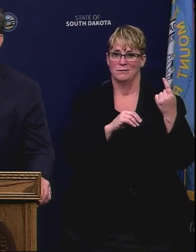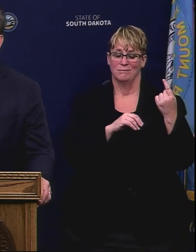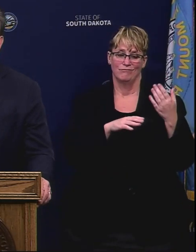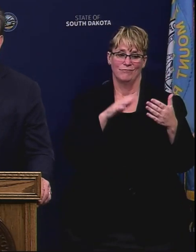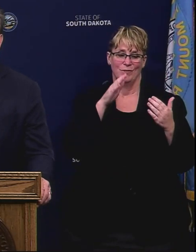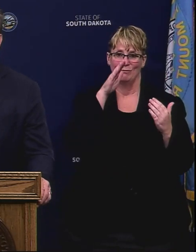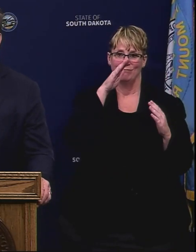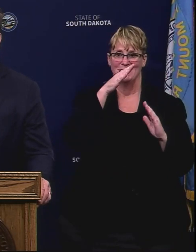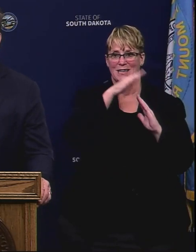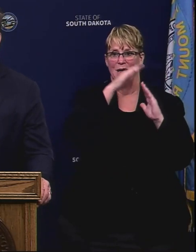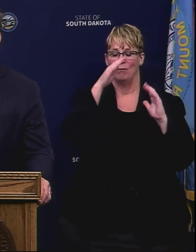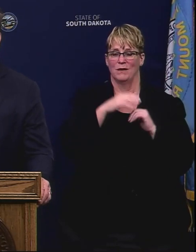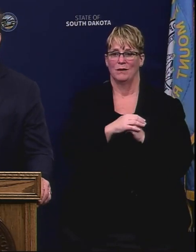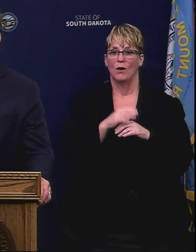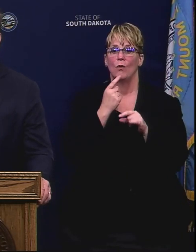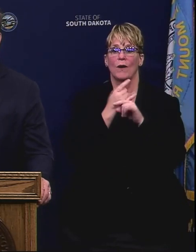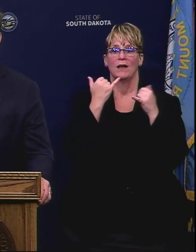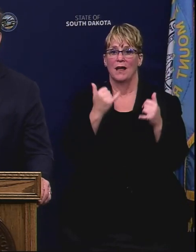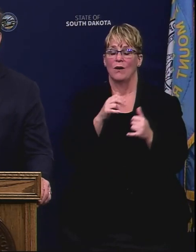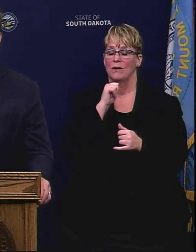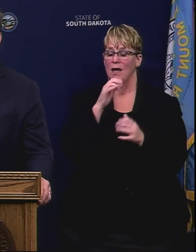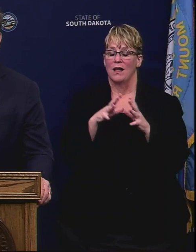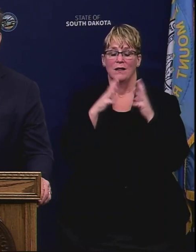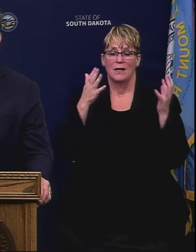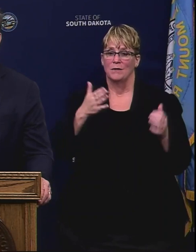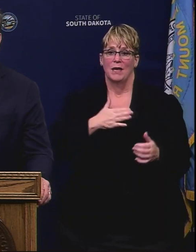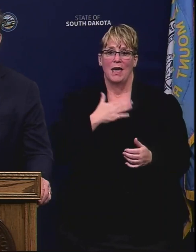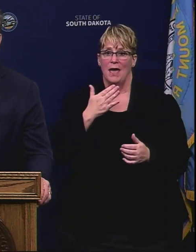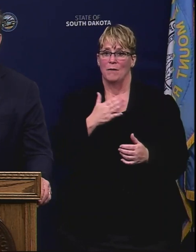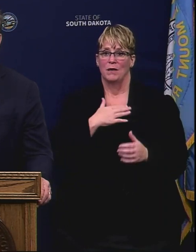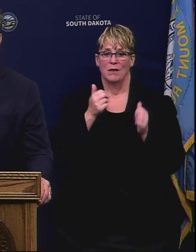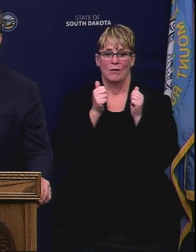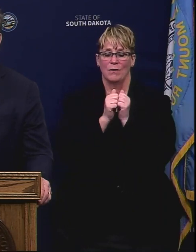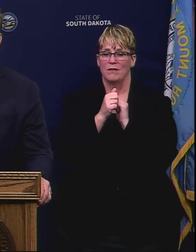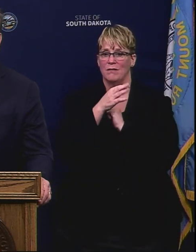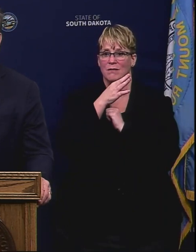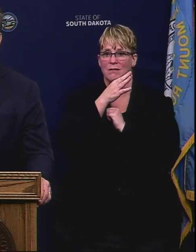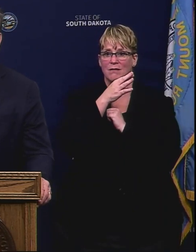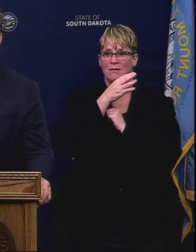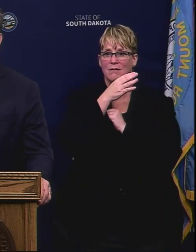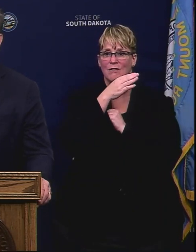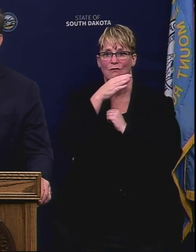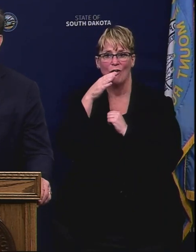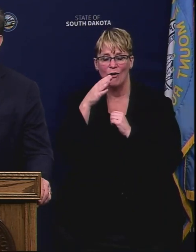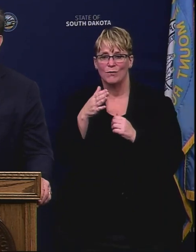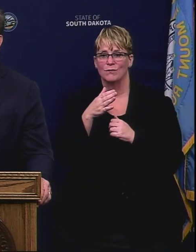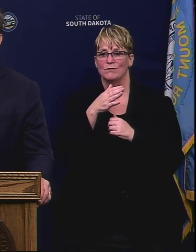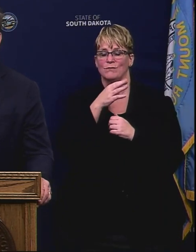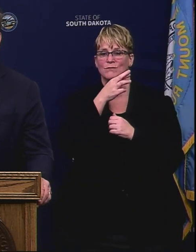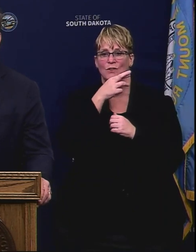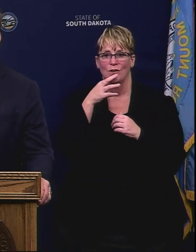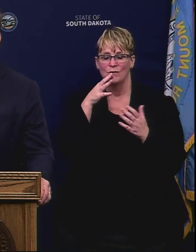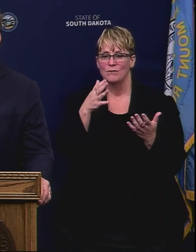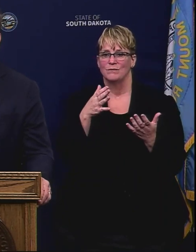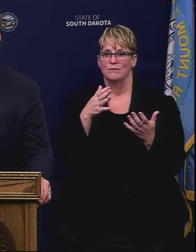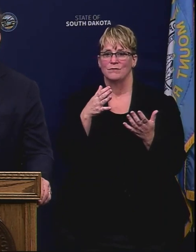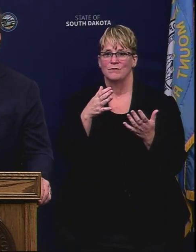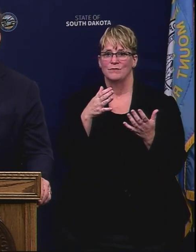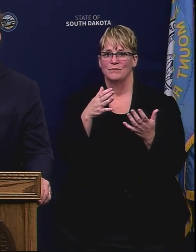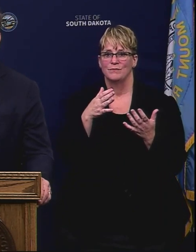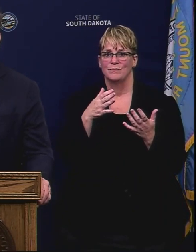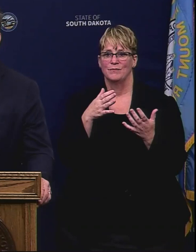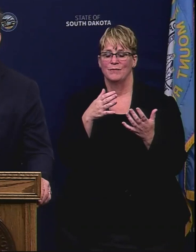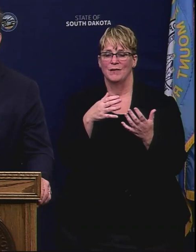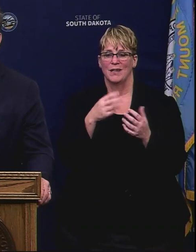there's not a lot to be happy about as far as the from the production standpoint. We're faced with some very depressed